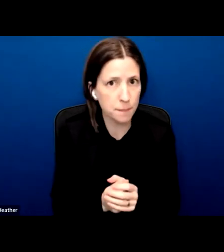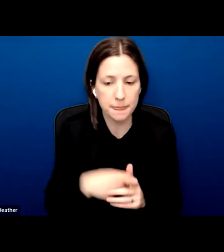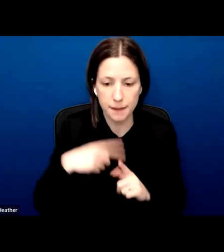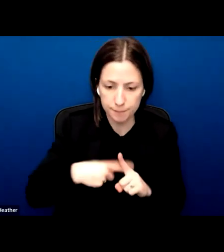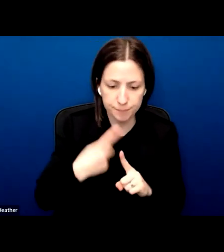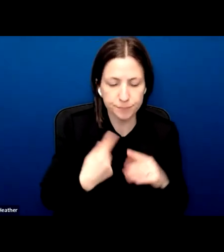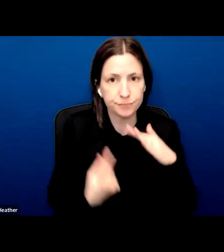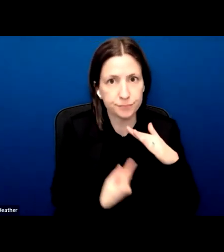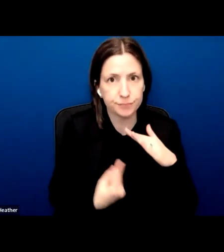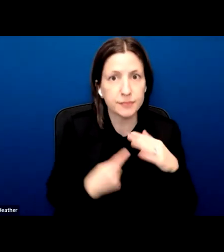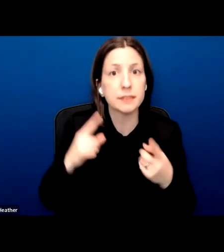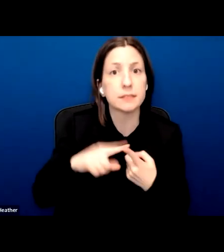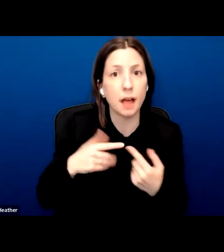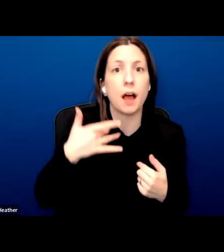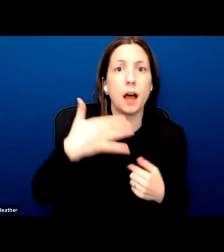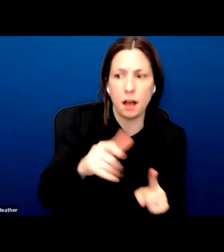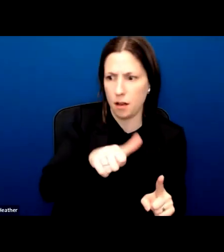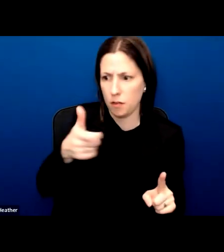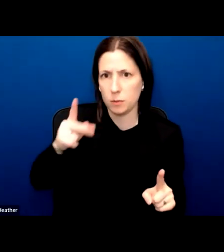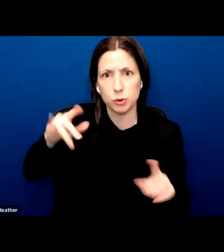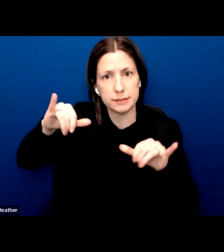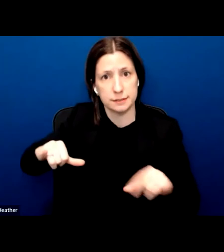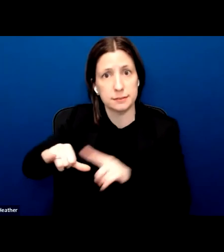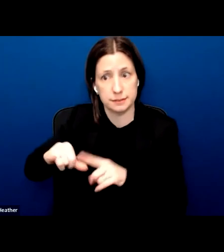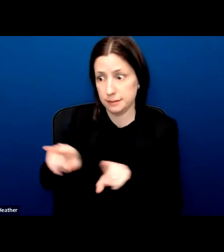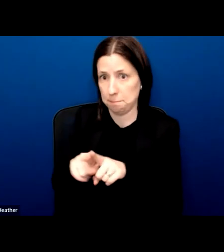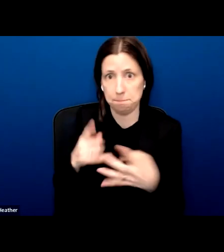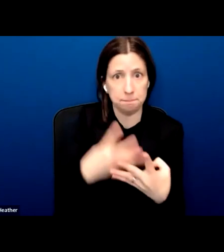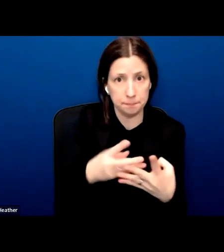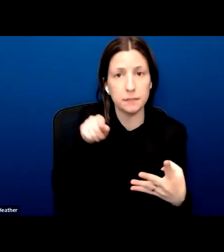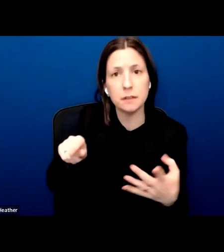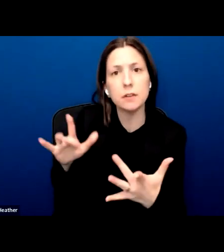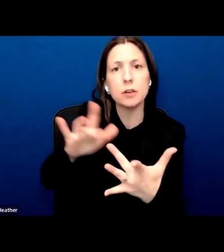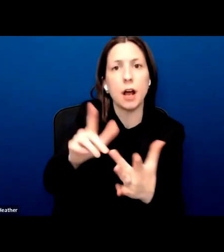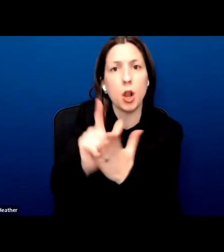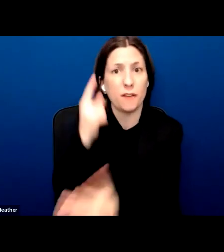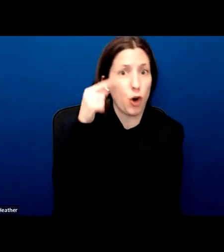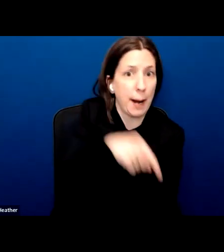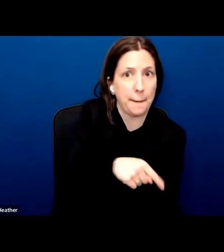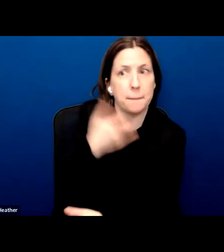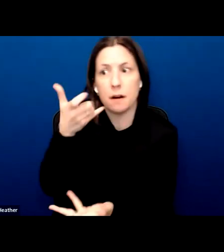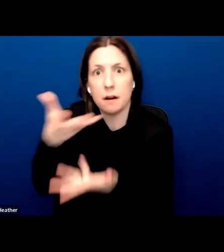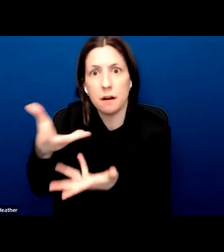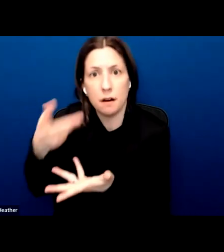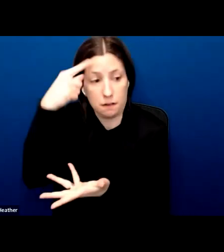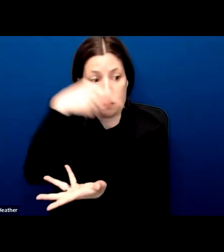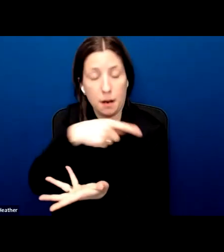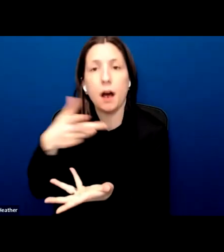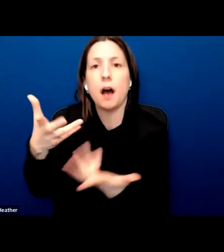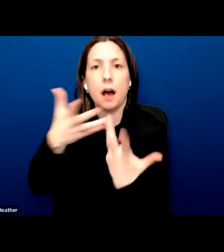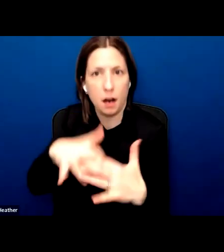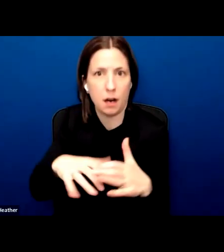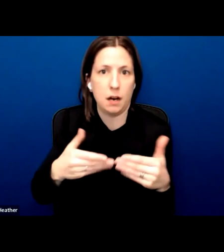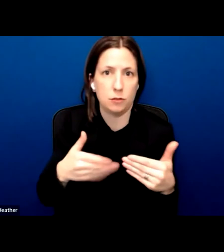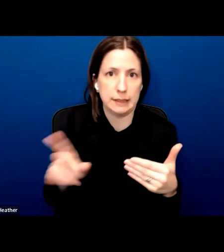Adam Hamdan contacted a lawyer for him, who eventually arranged for his release. Today, the CBSA has successfully deemed